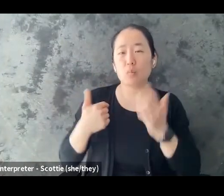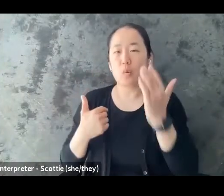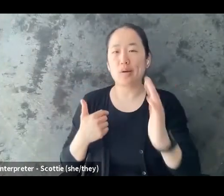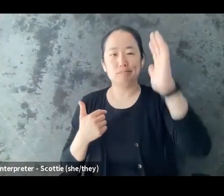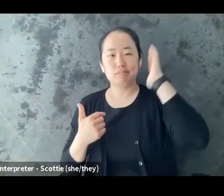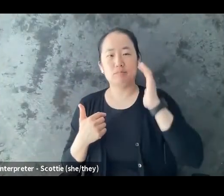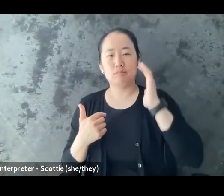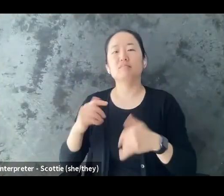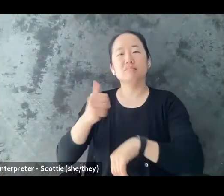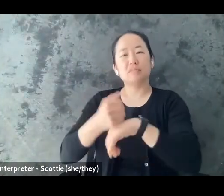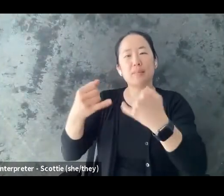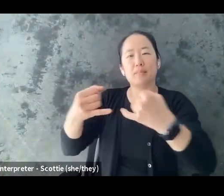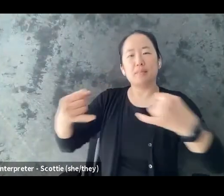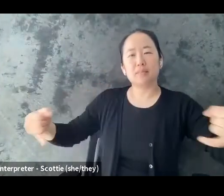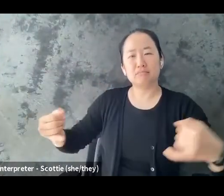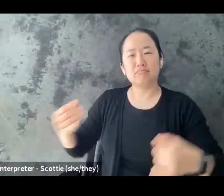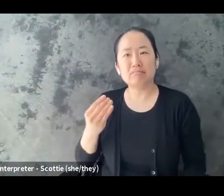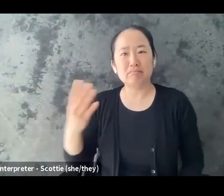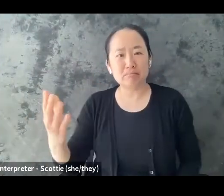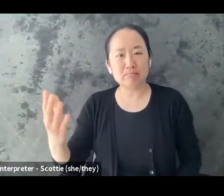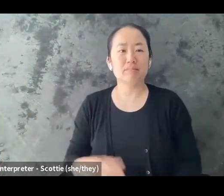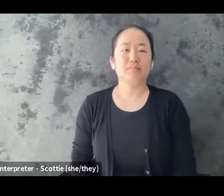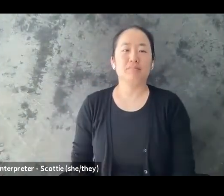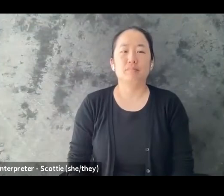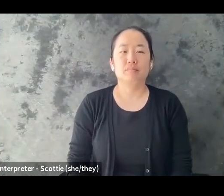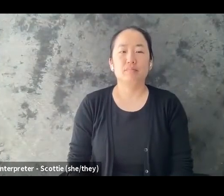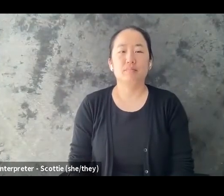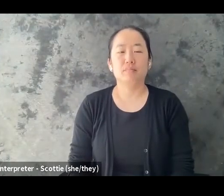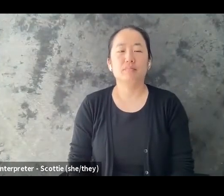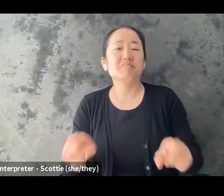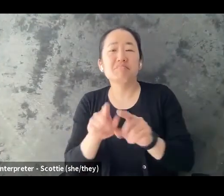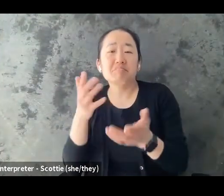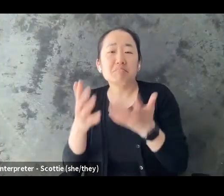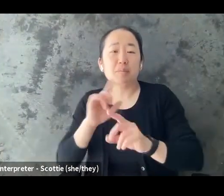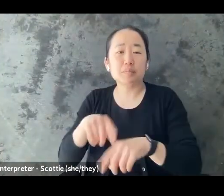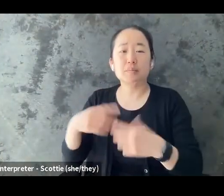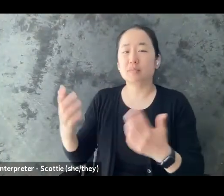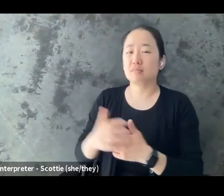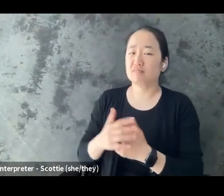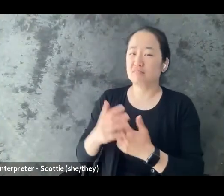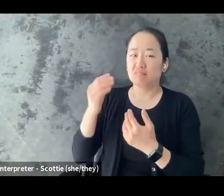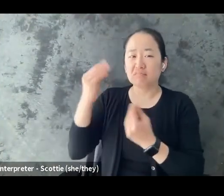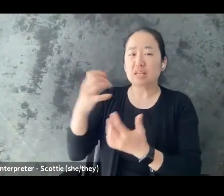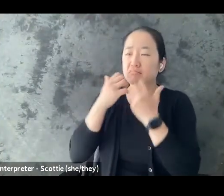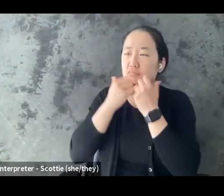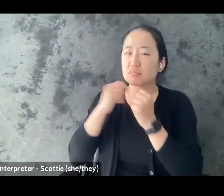it might also be something of i want you to know that i really care about you and our relationship and i've had some